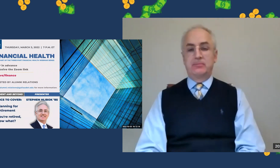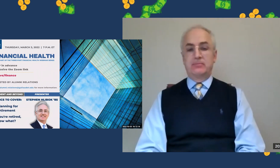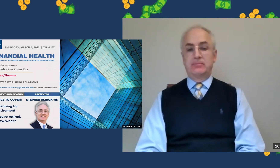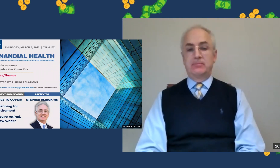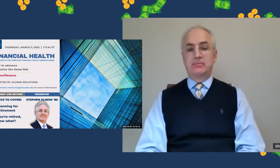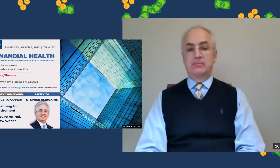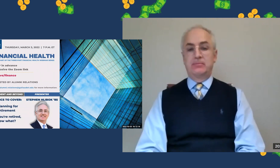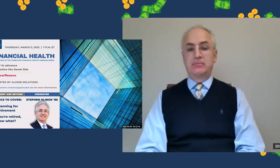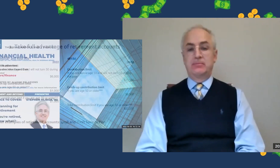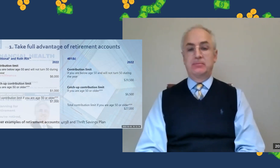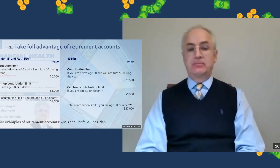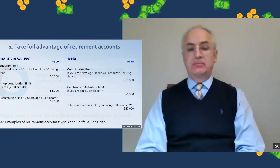You could proceed to the next one.